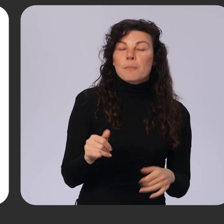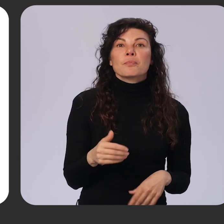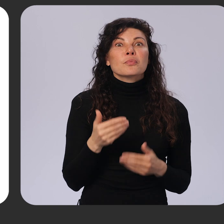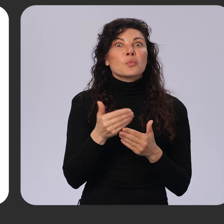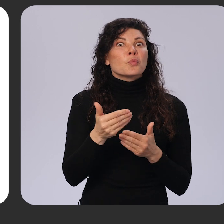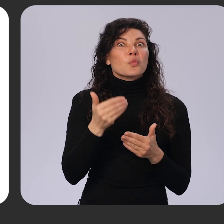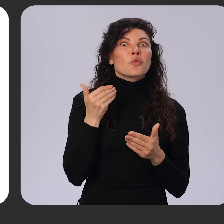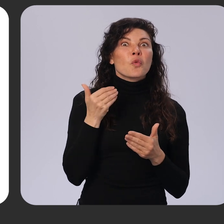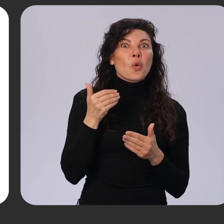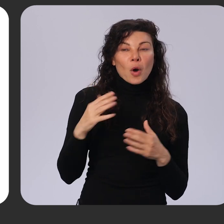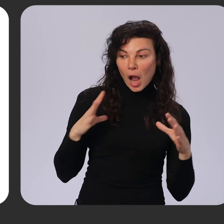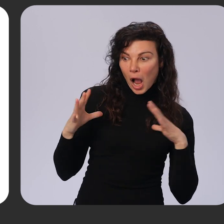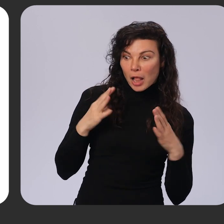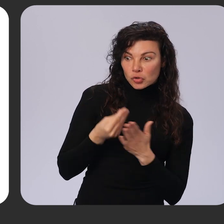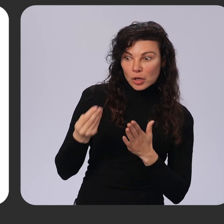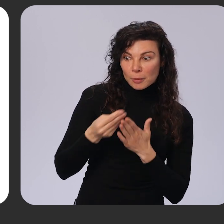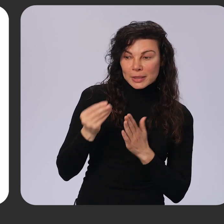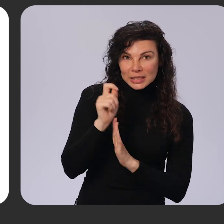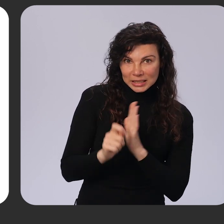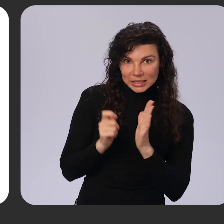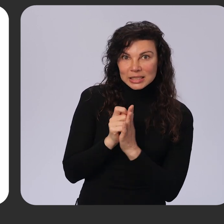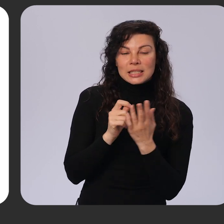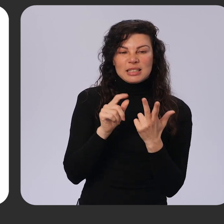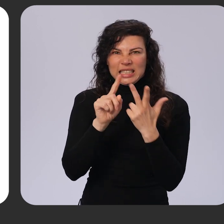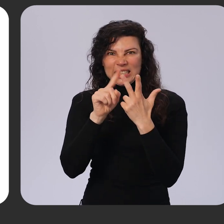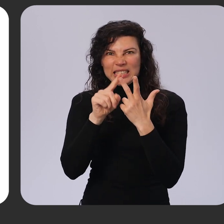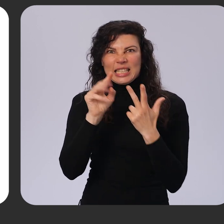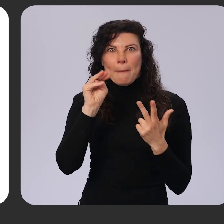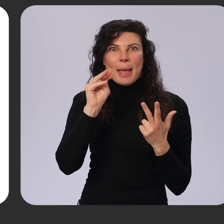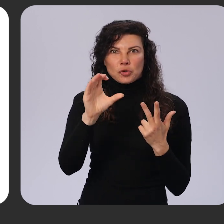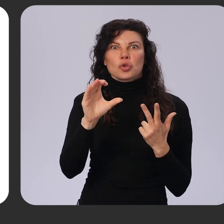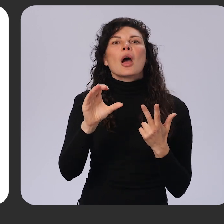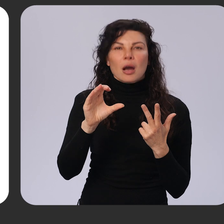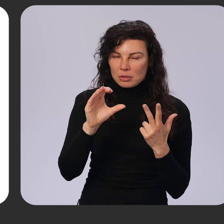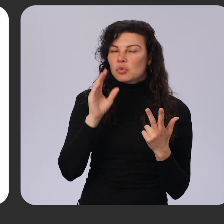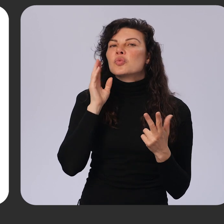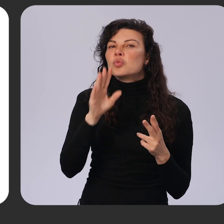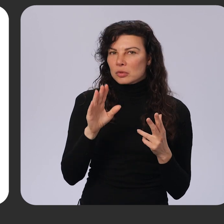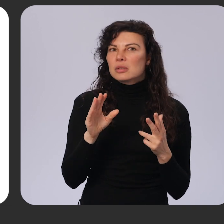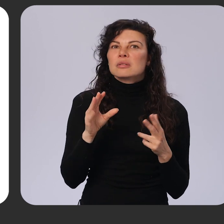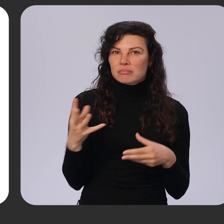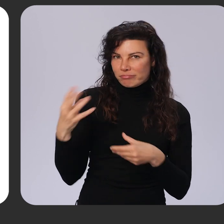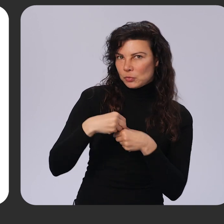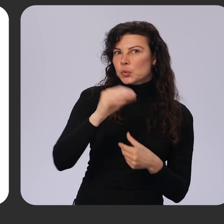holiday shopping season, MasterCard cardholders should also be able to take advantage of this feature.